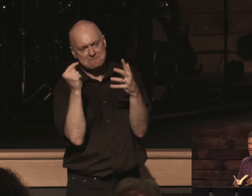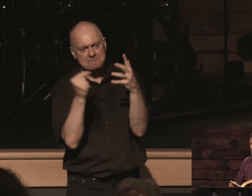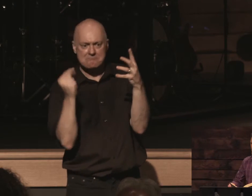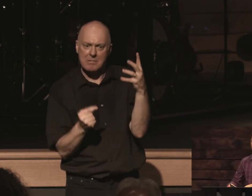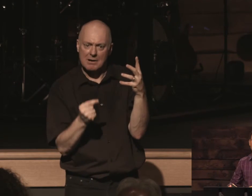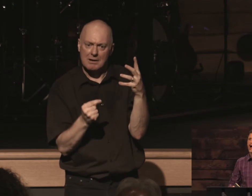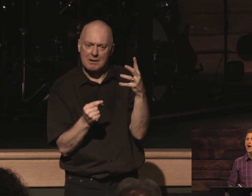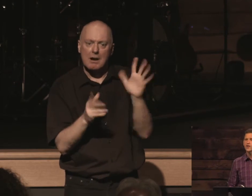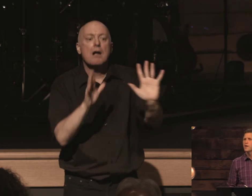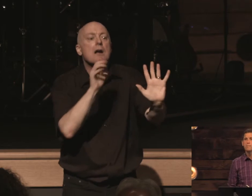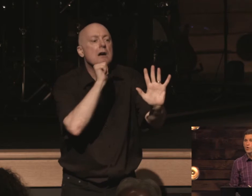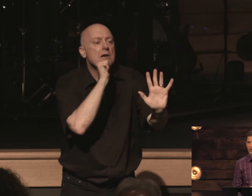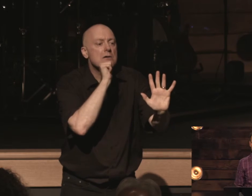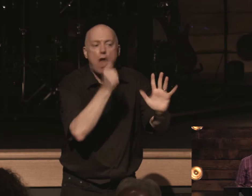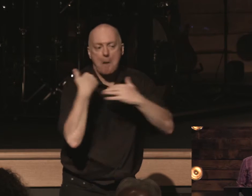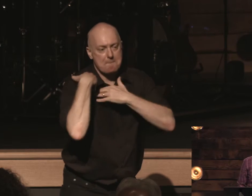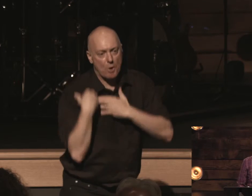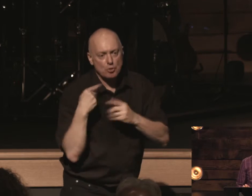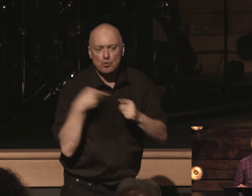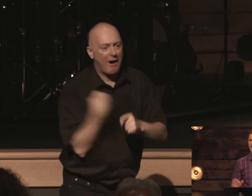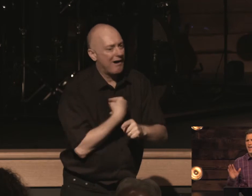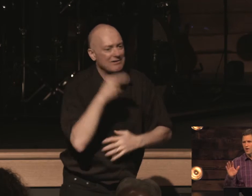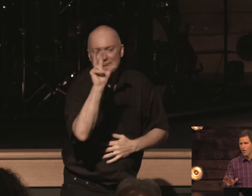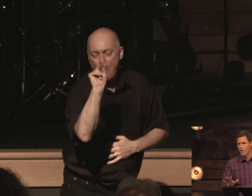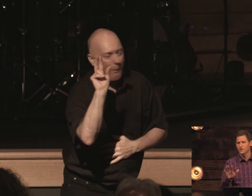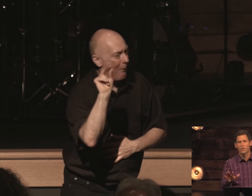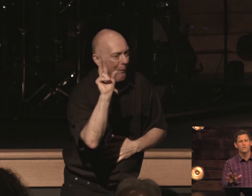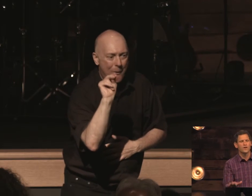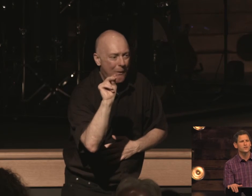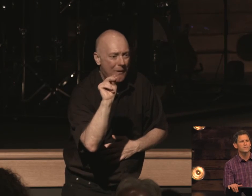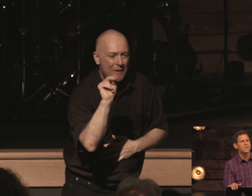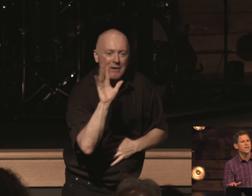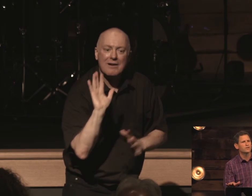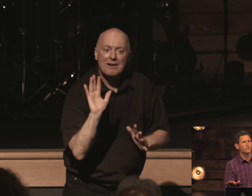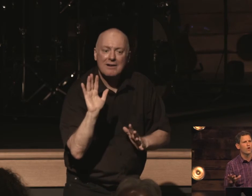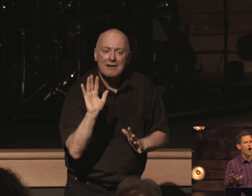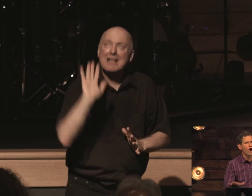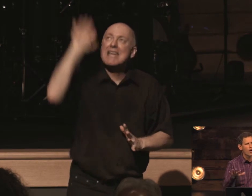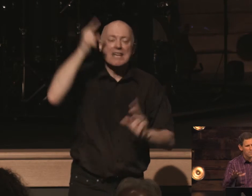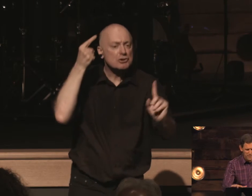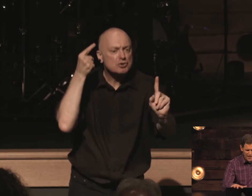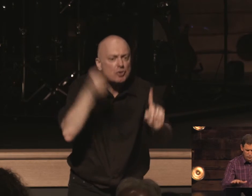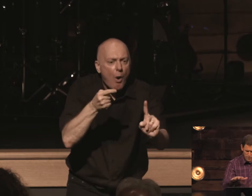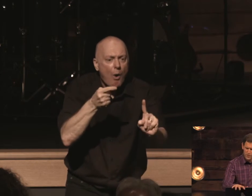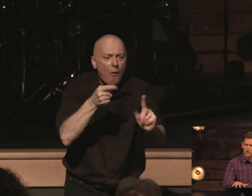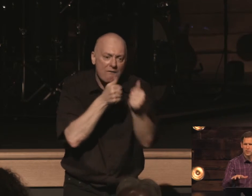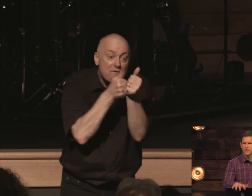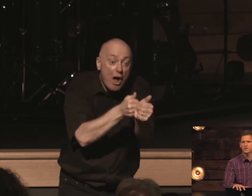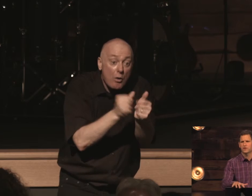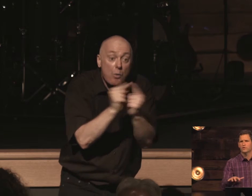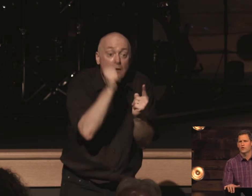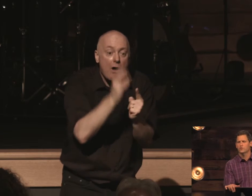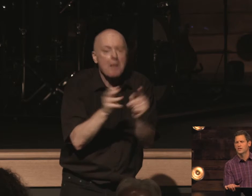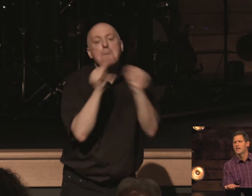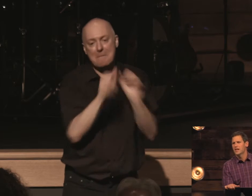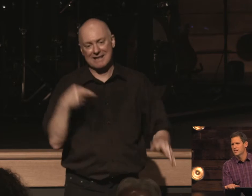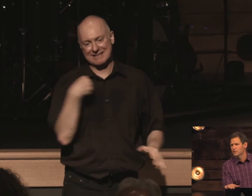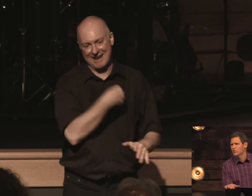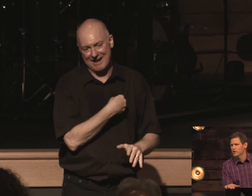they are not burdensome not at all his motivation is for our best provision and blessing resulting in his greatest